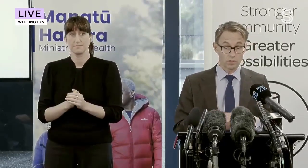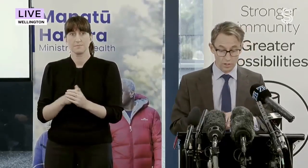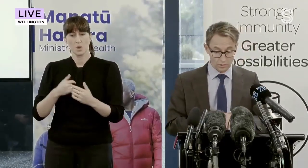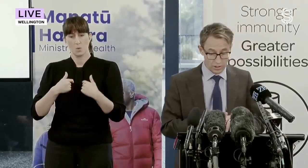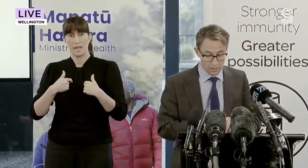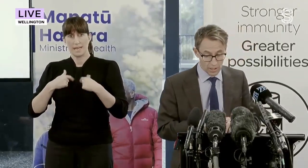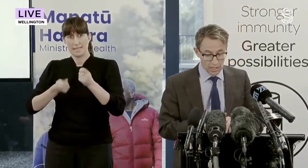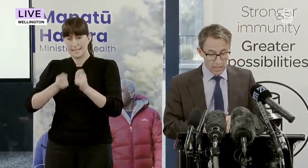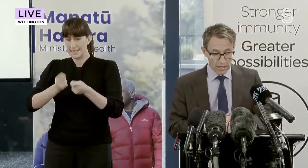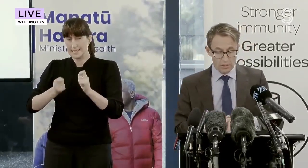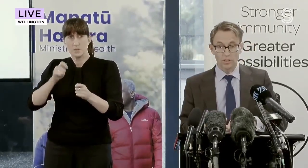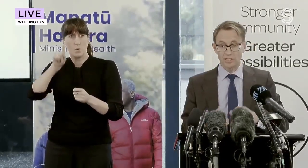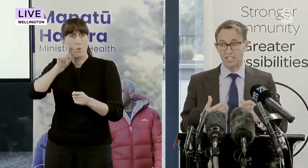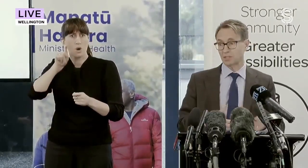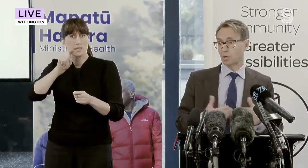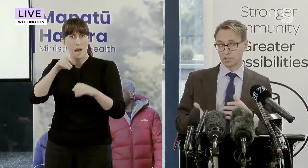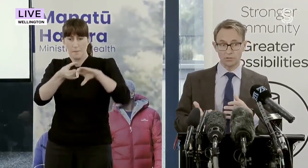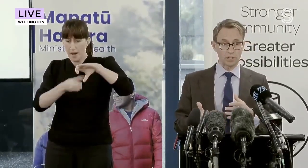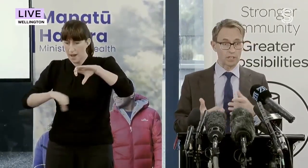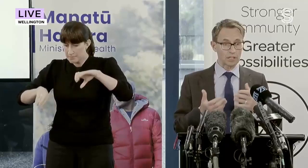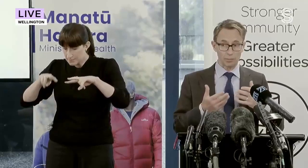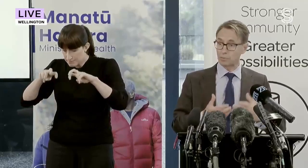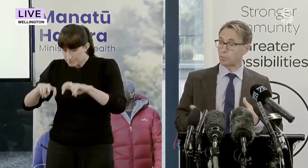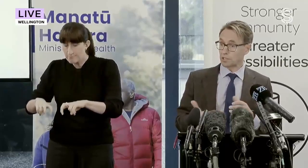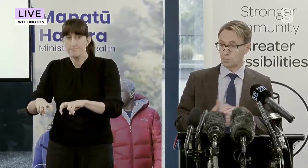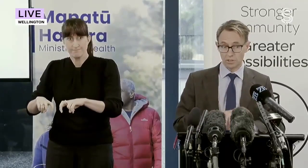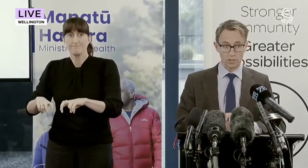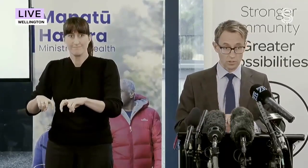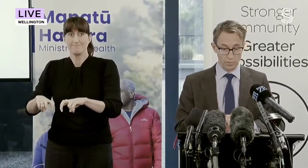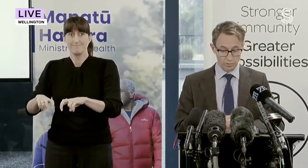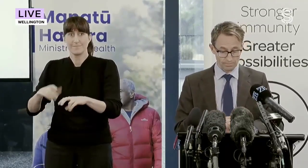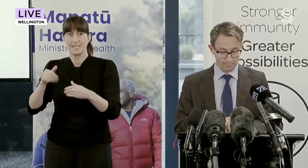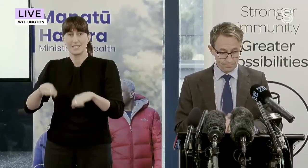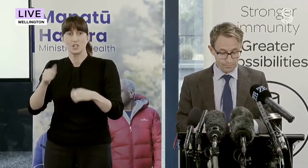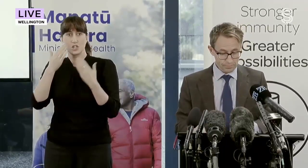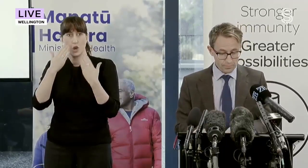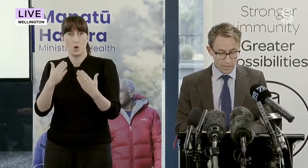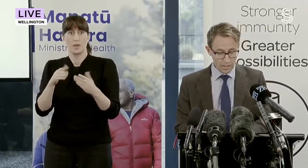results and the test positivity in our people being admitted to hospital.